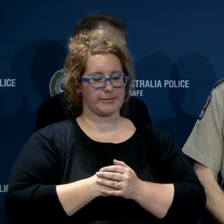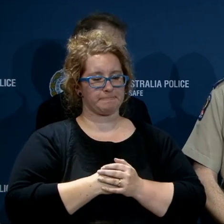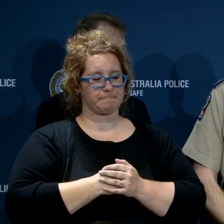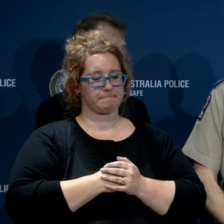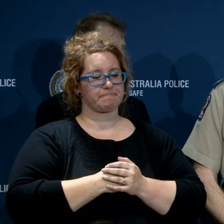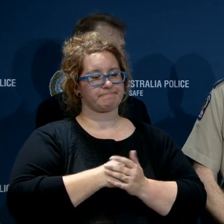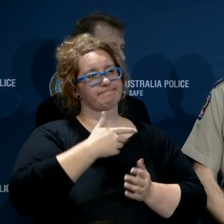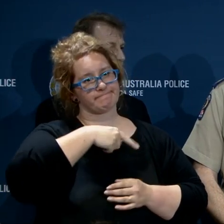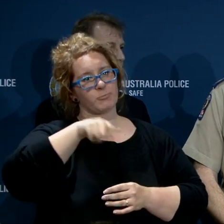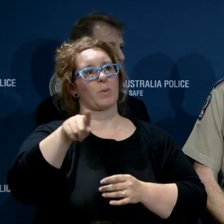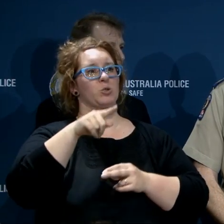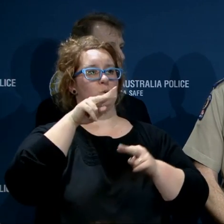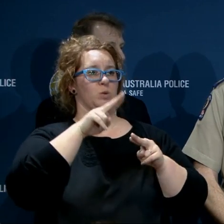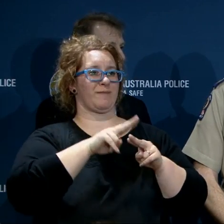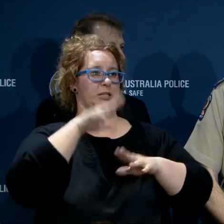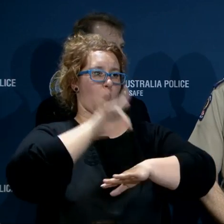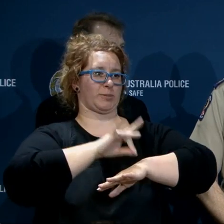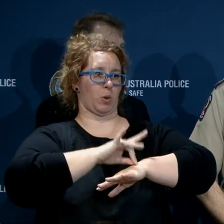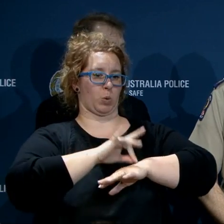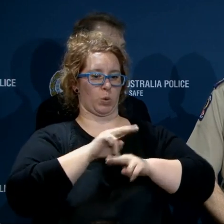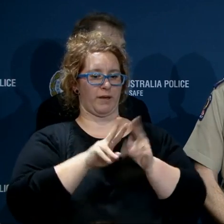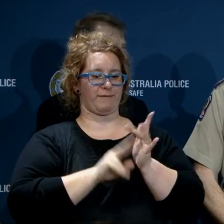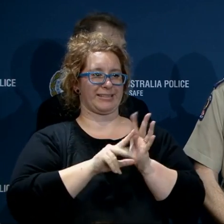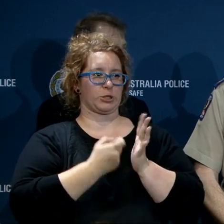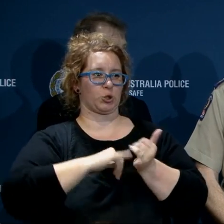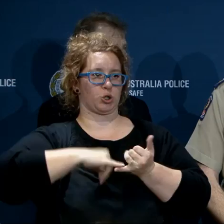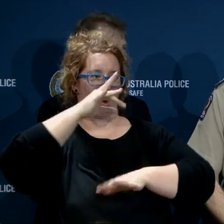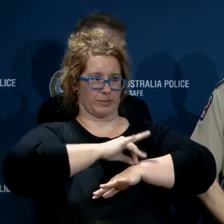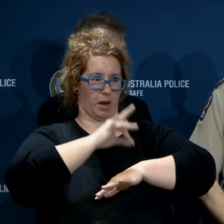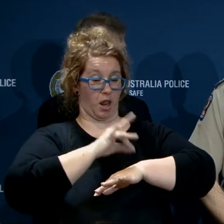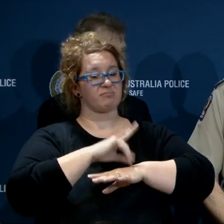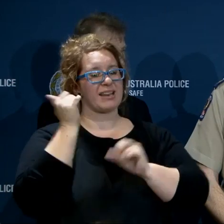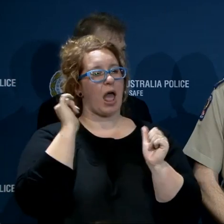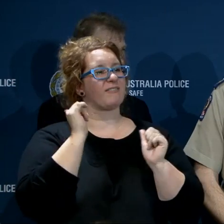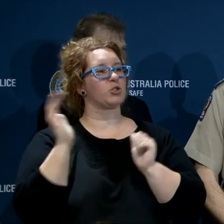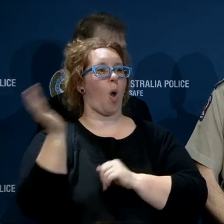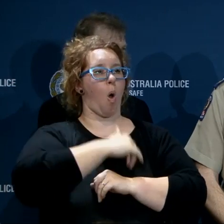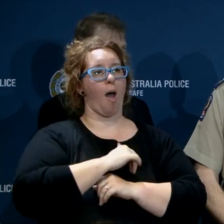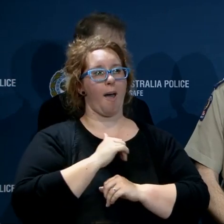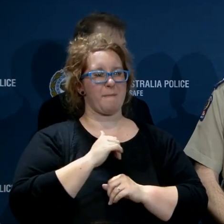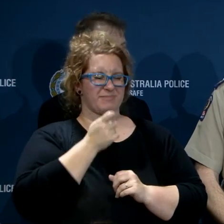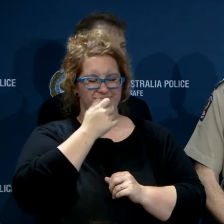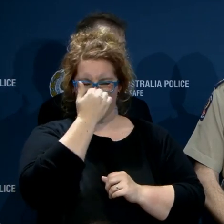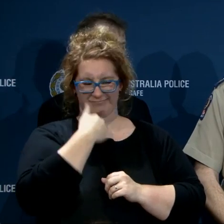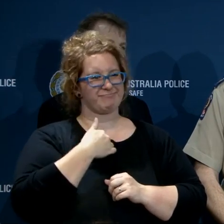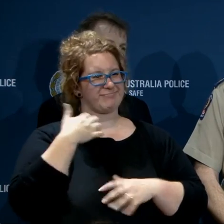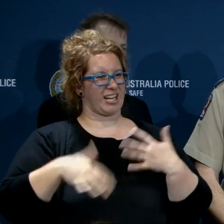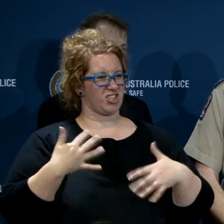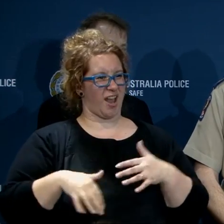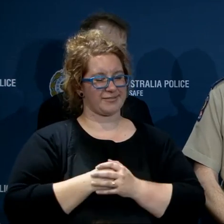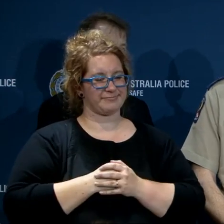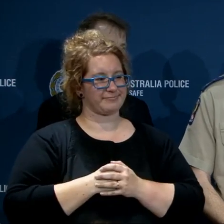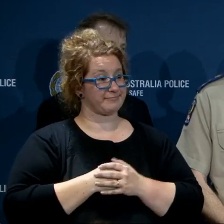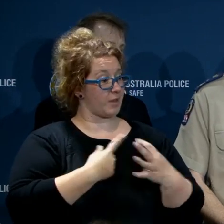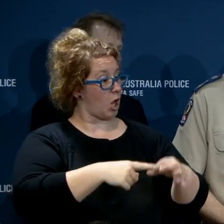Flinders Hospital but has subsequently been released and they were minor injuries only. A couple of questions for the